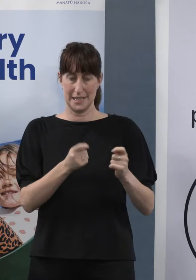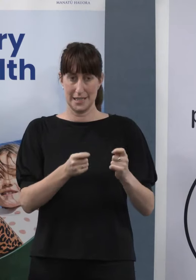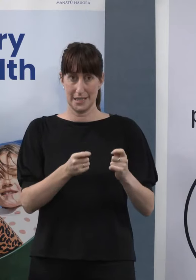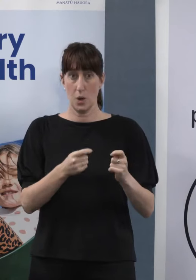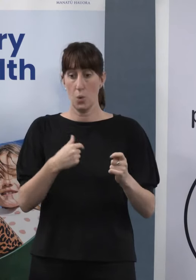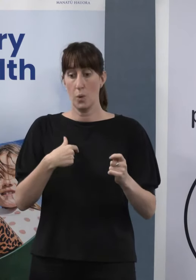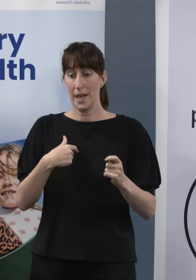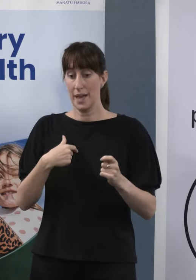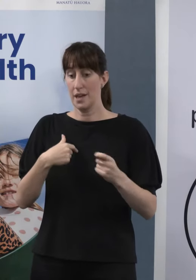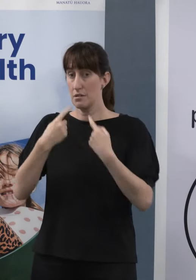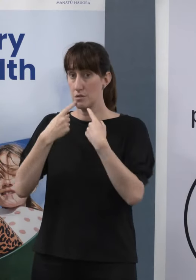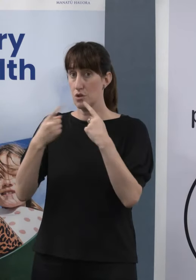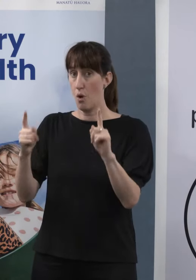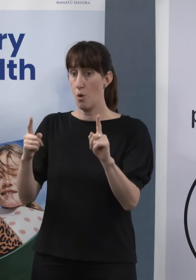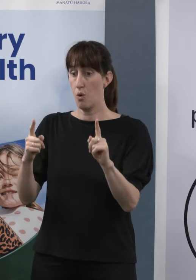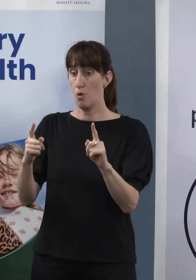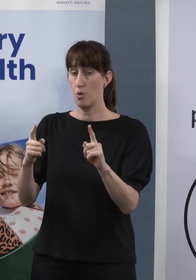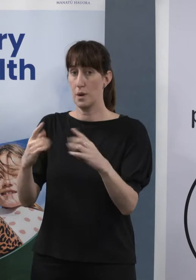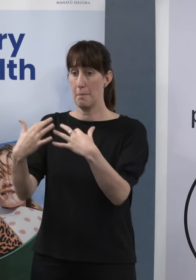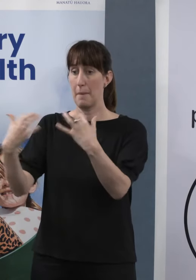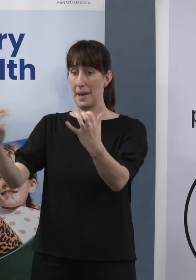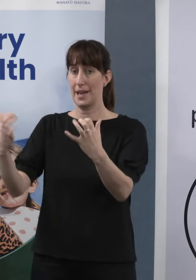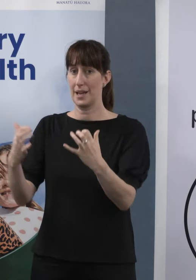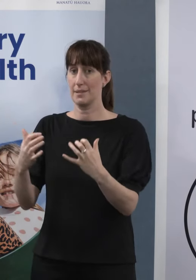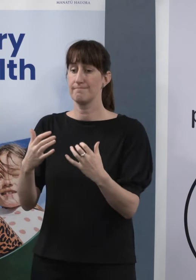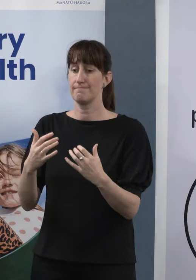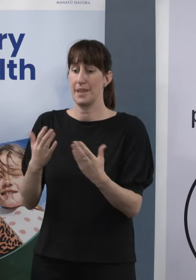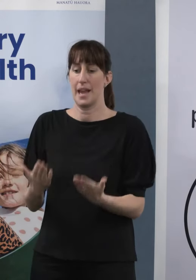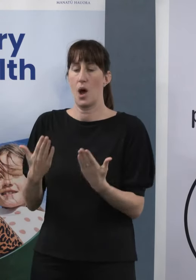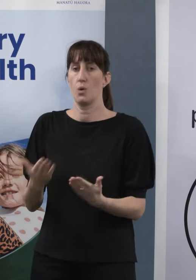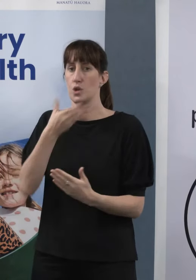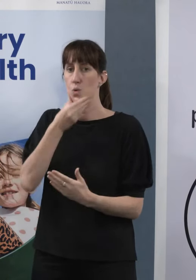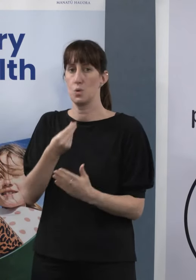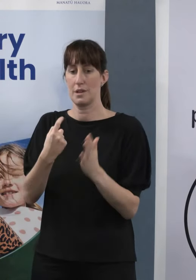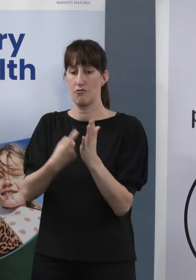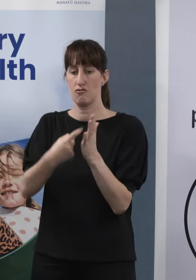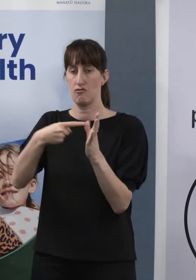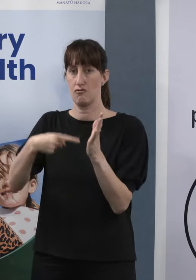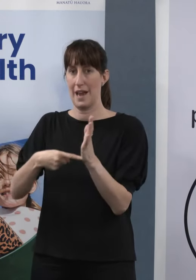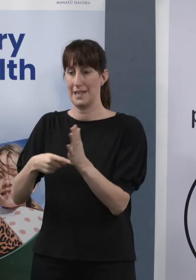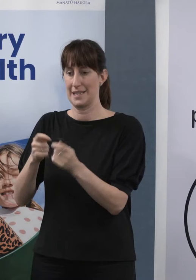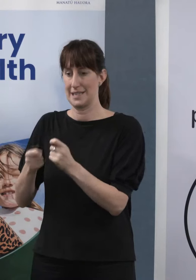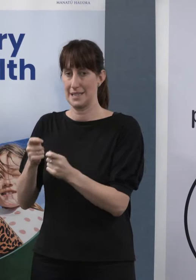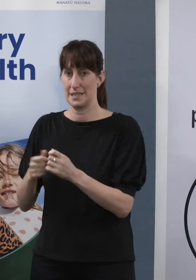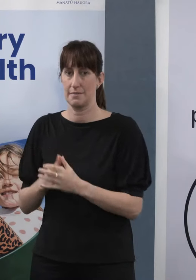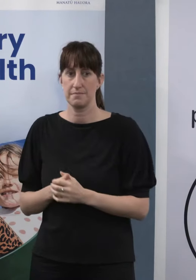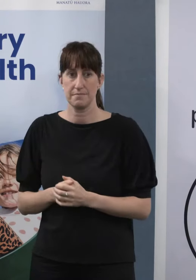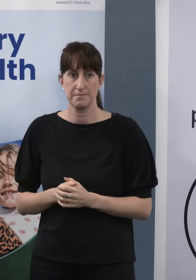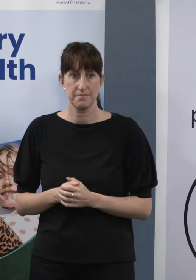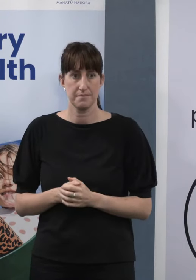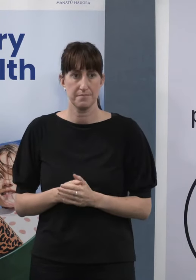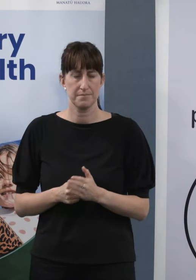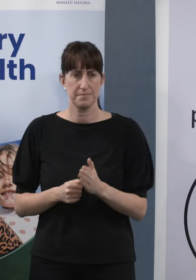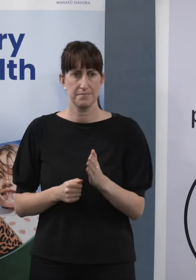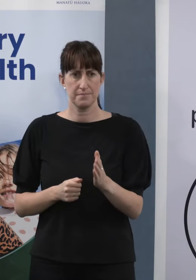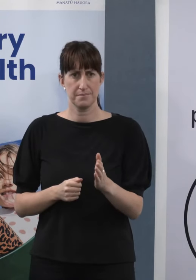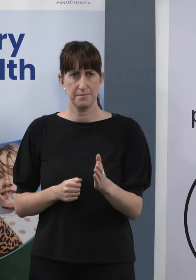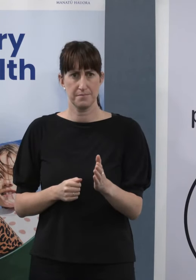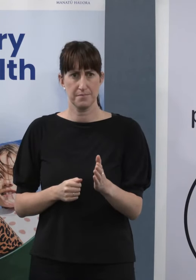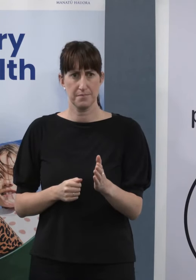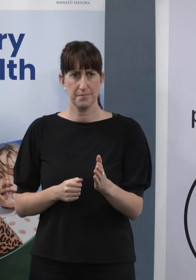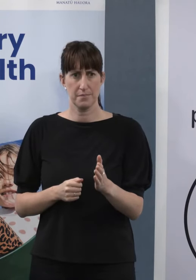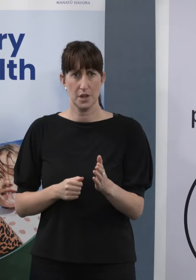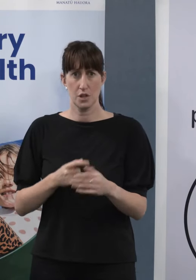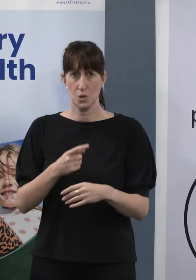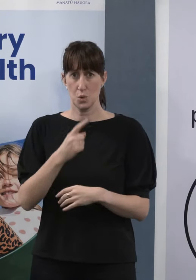public, and that's what underpinned our shift then to the use of rapid antigen tests. So when you and others told the public PCR capacity had increased